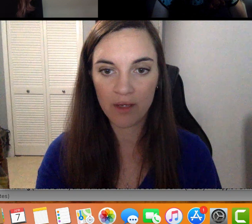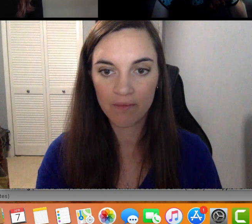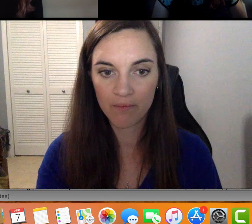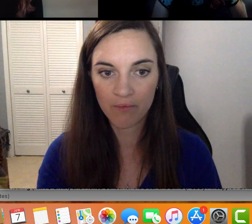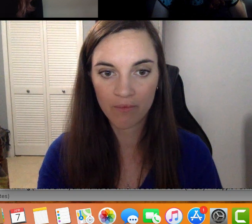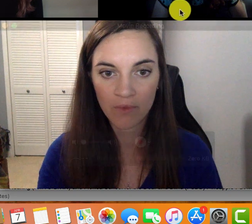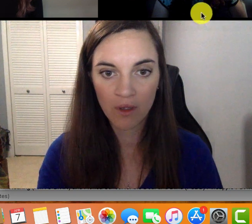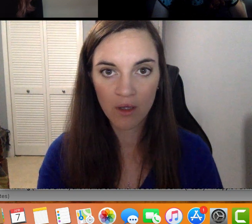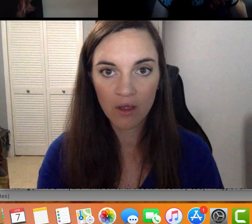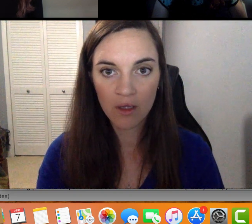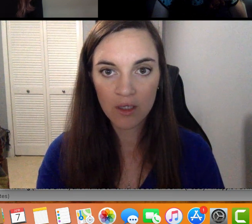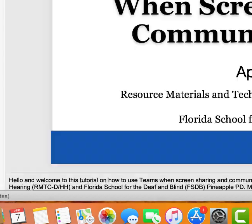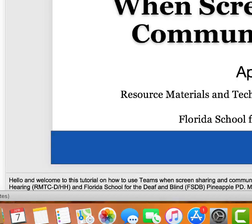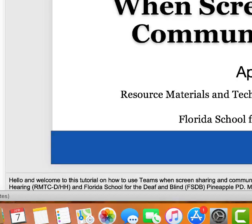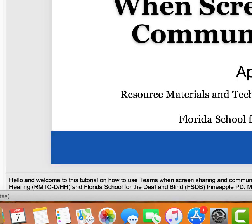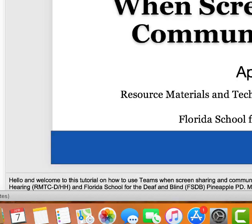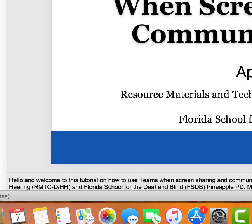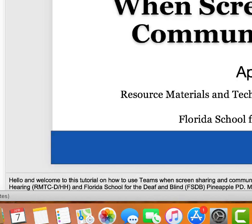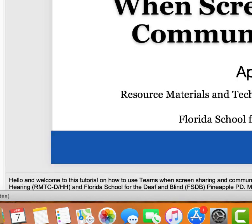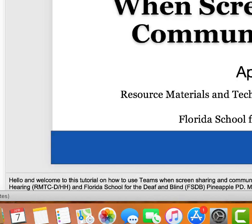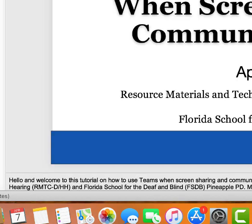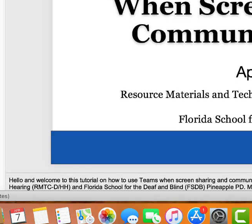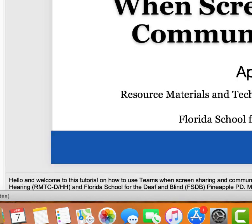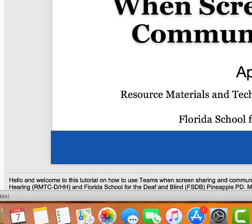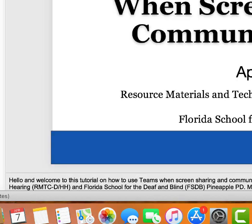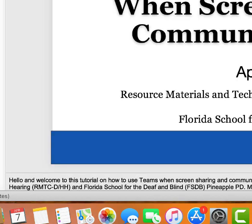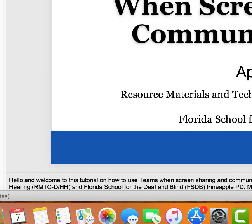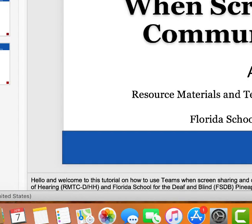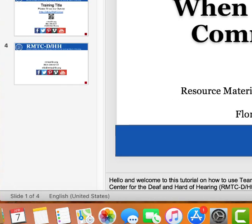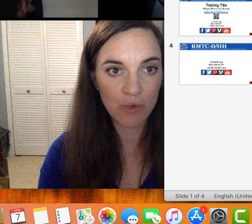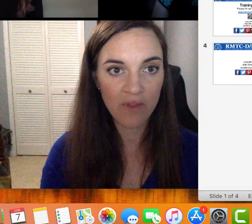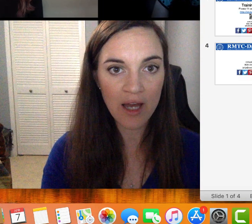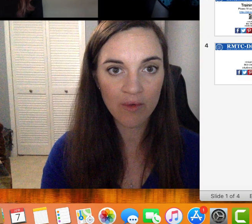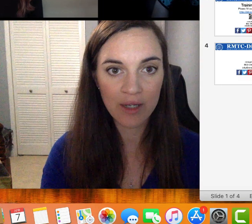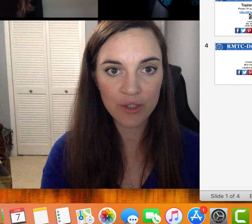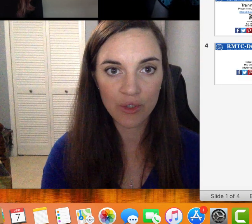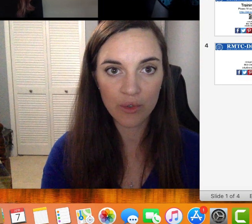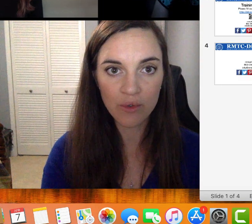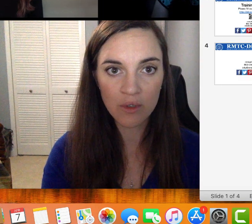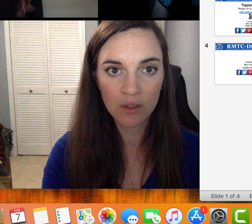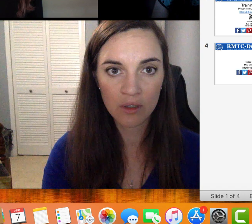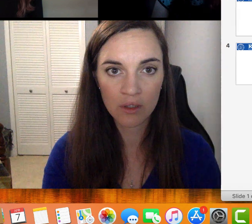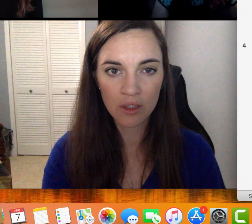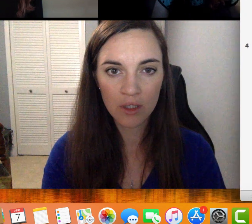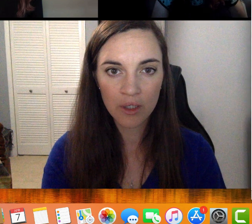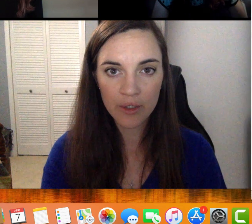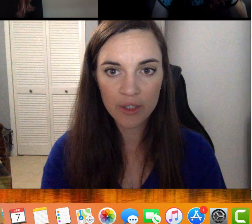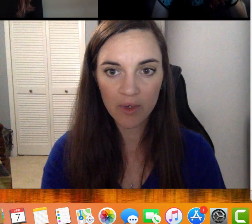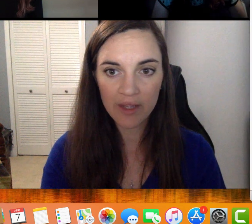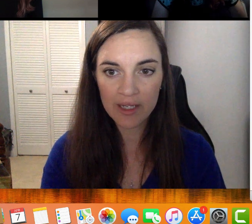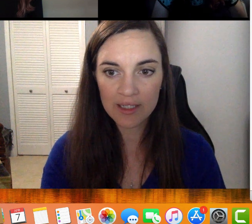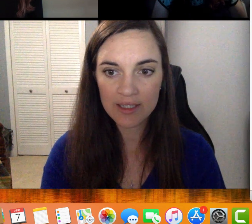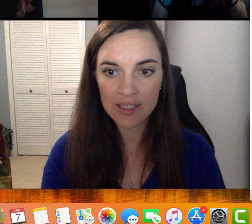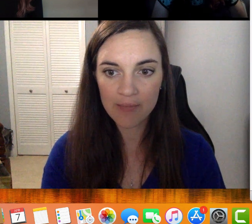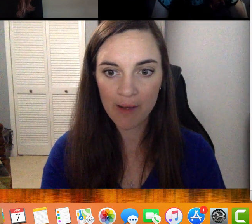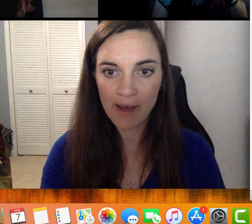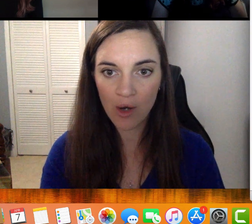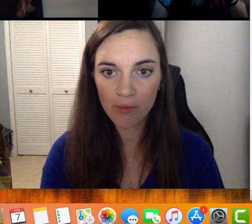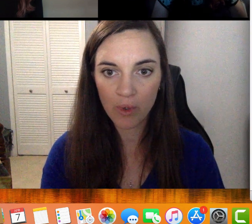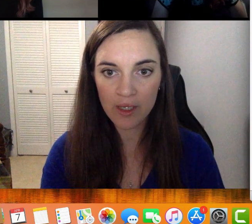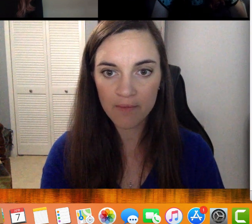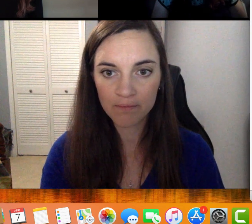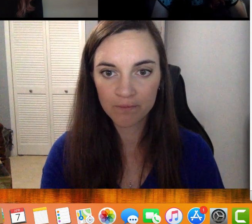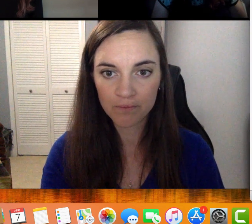PowerPoint. So now I'm going to have my PowerPoint. I'm going to move that around to where they can see